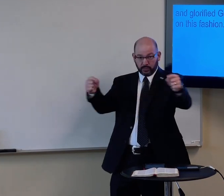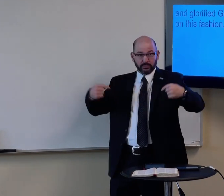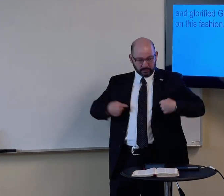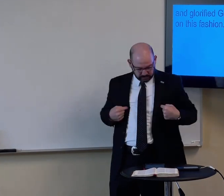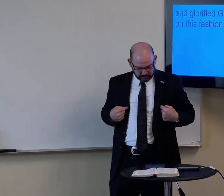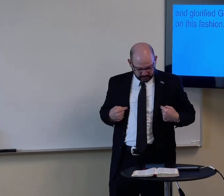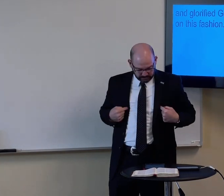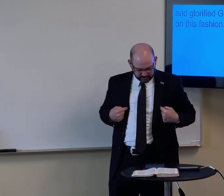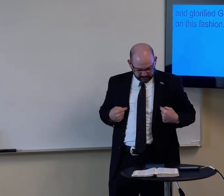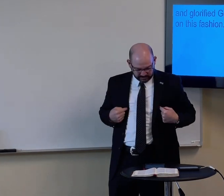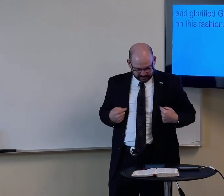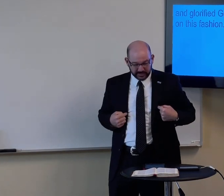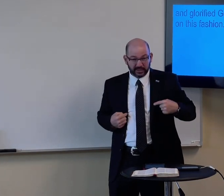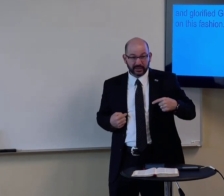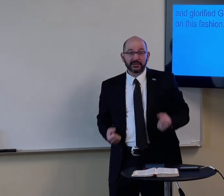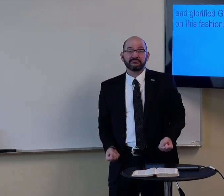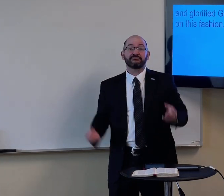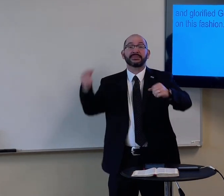And he's the only one who can heal us.